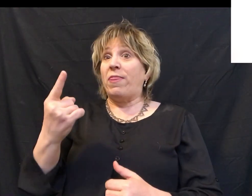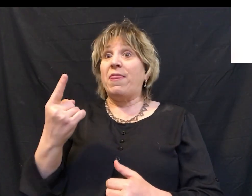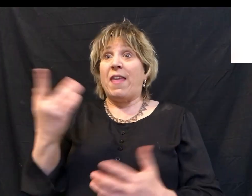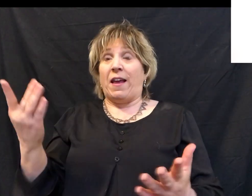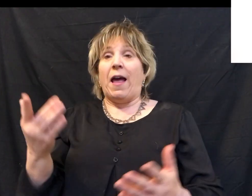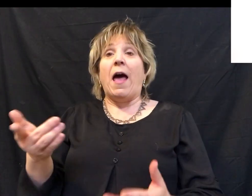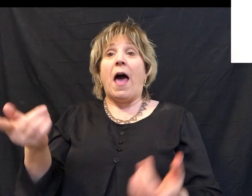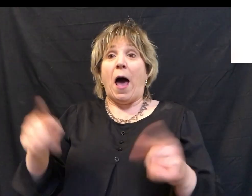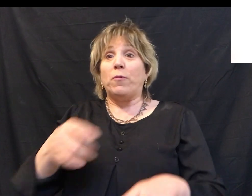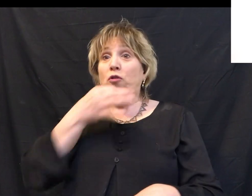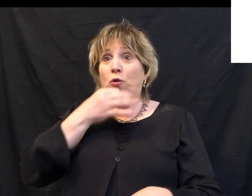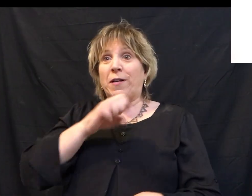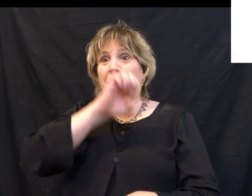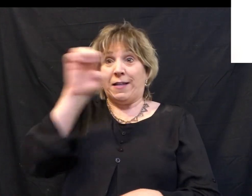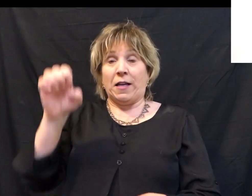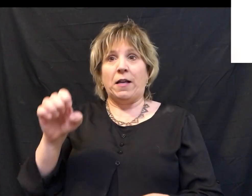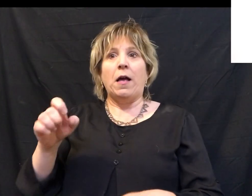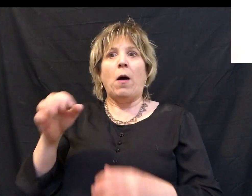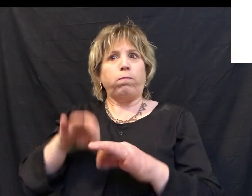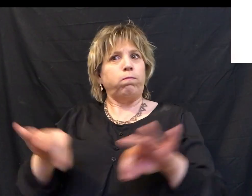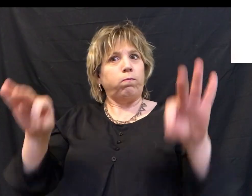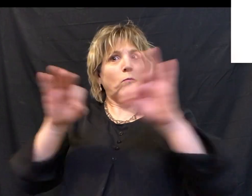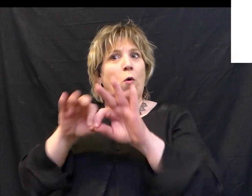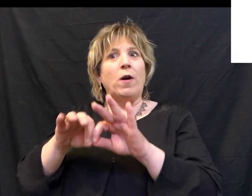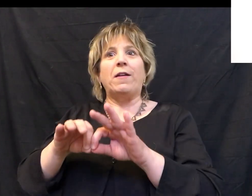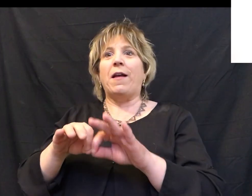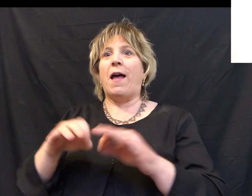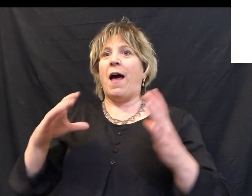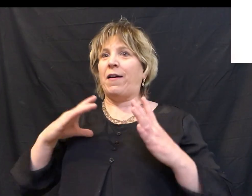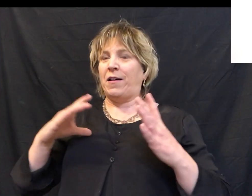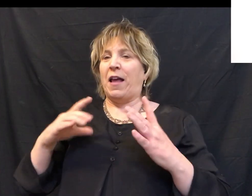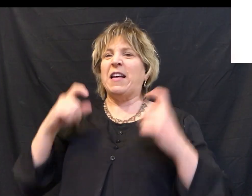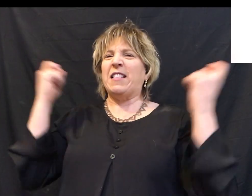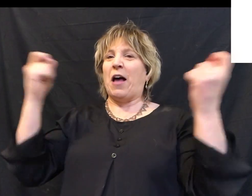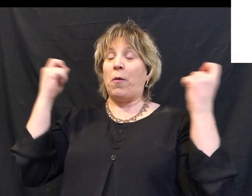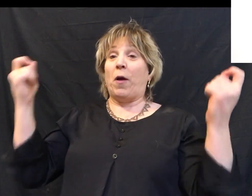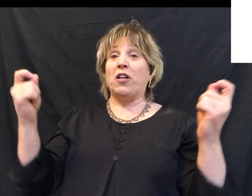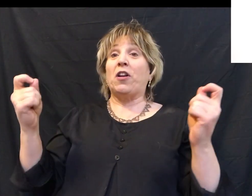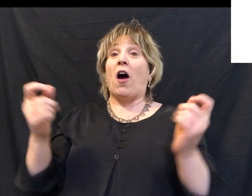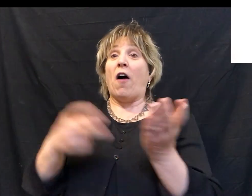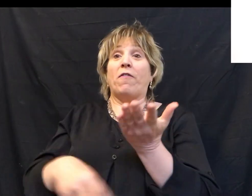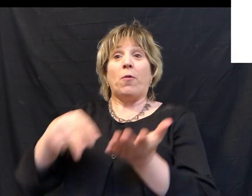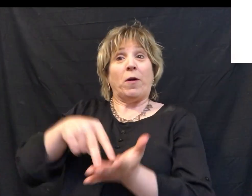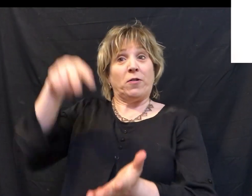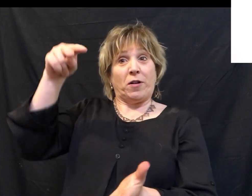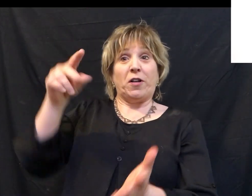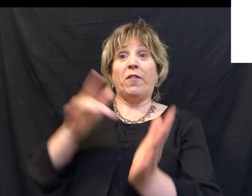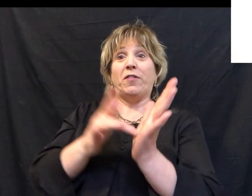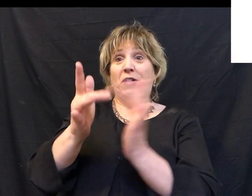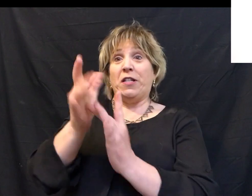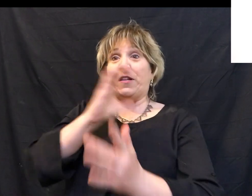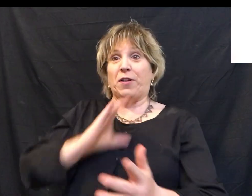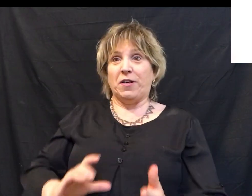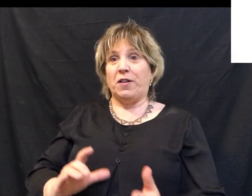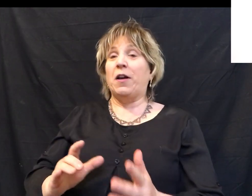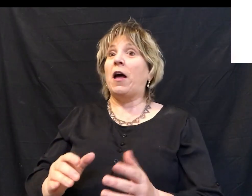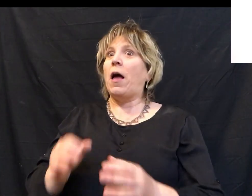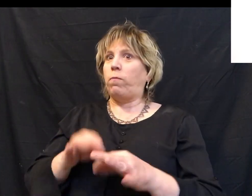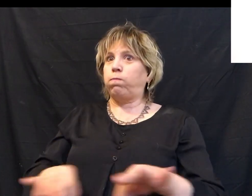big holiday, the big celebration of the resurrection of Jesus Christ. It is a big deal in the church. And I